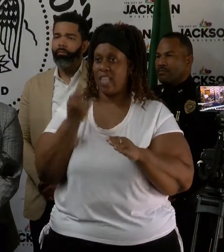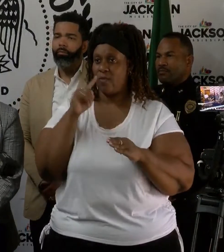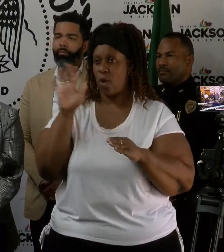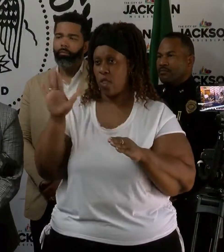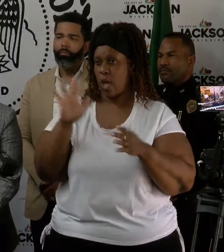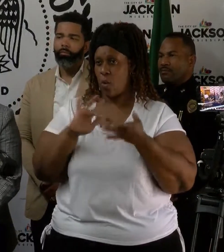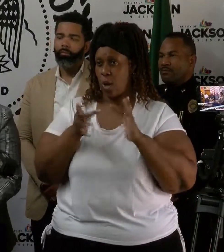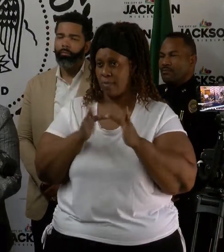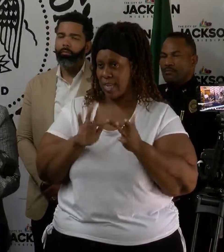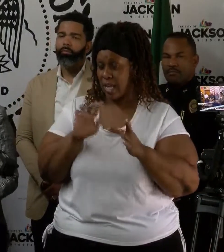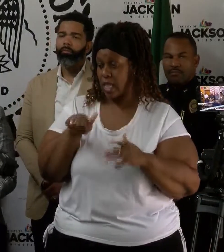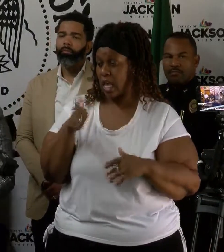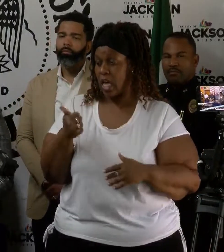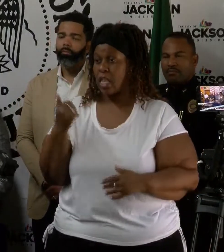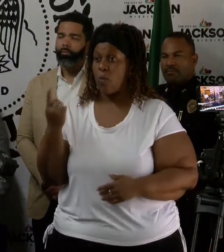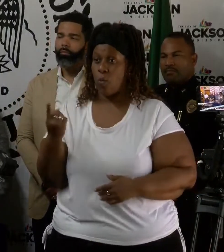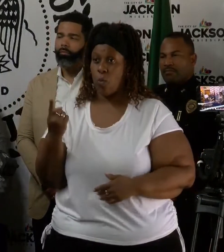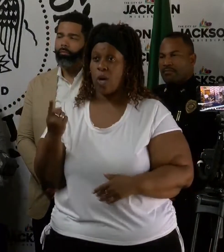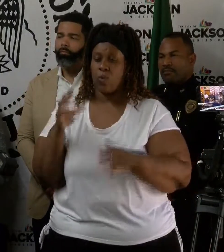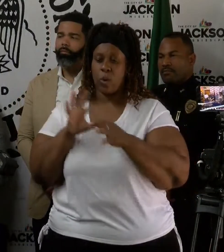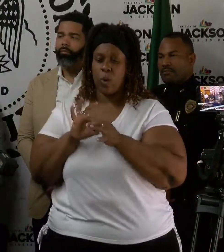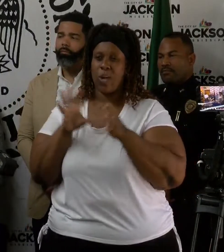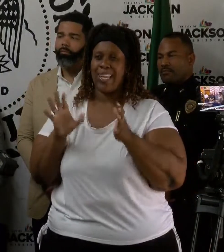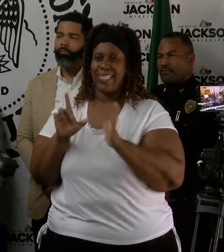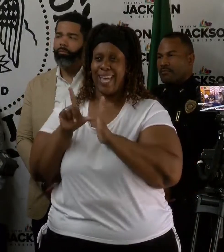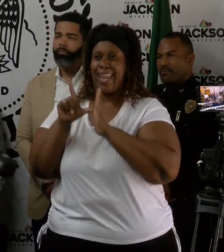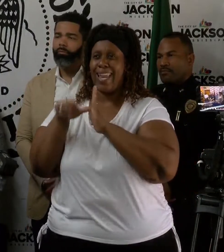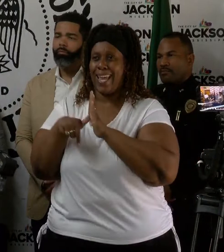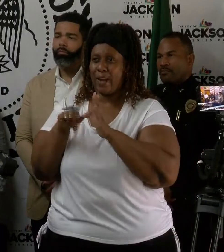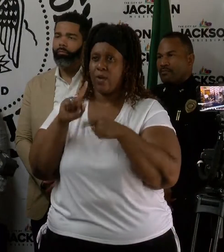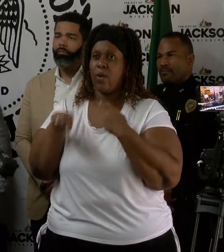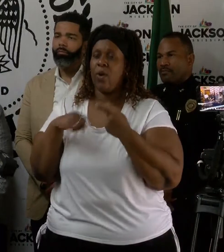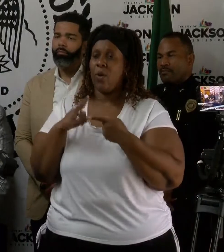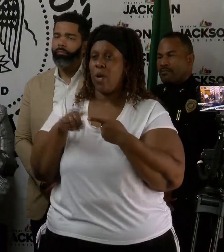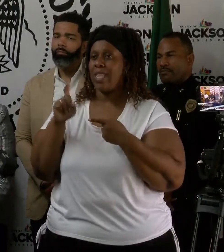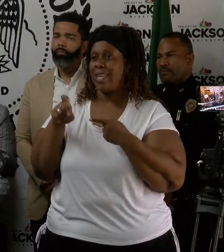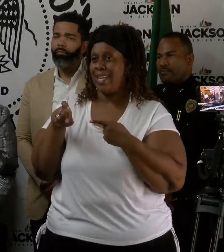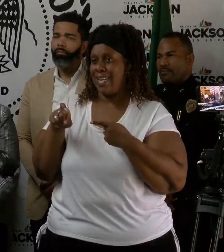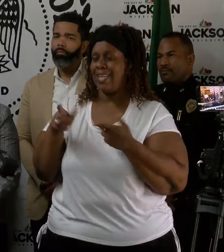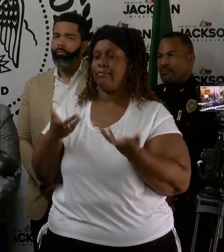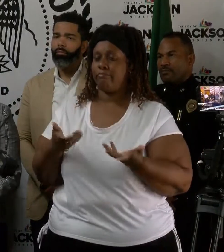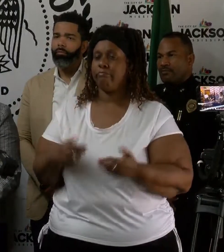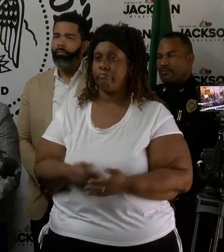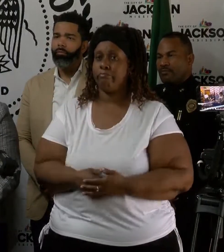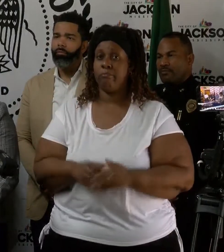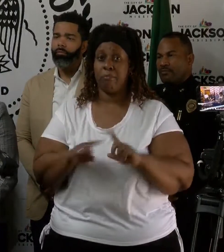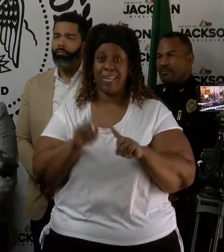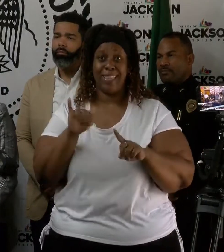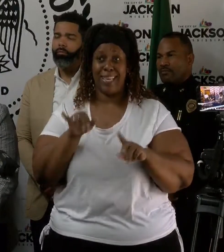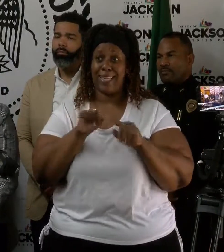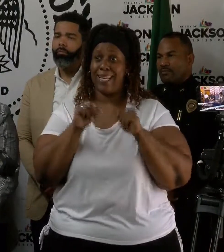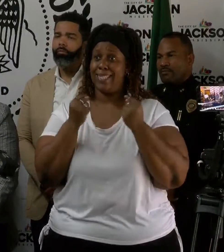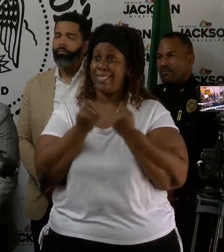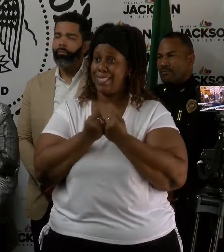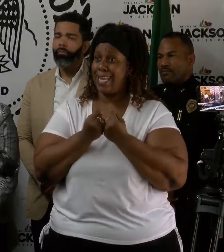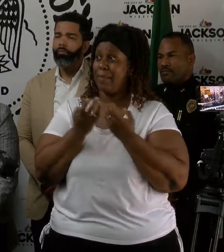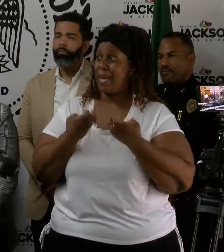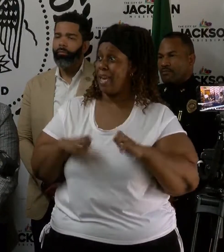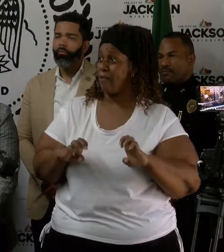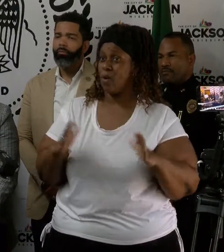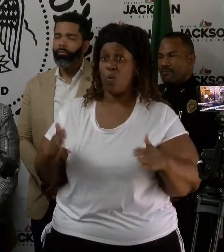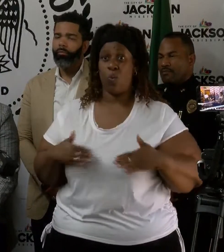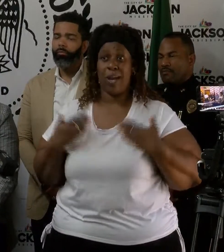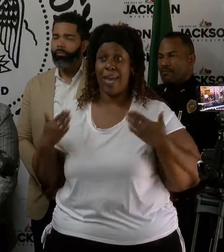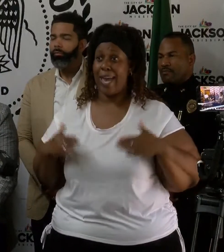The other location, we will release that later on when the need arises. But again, this is a team effort. We are proud to